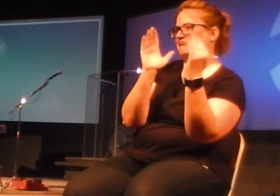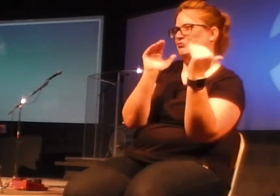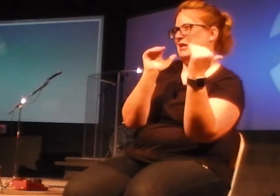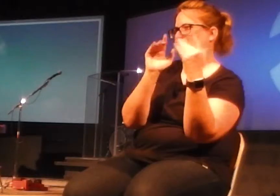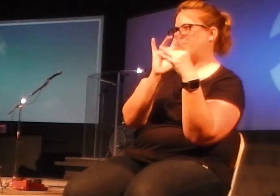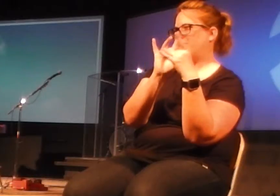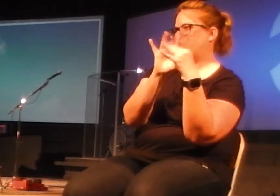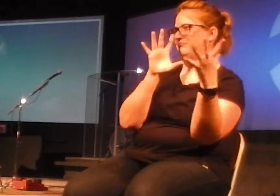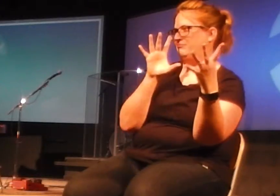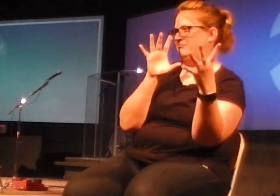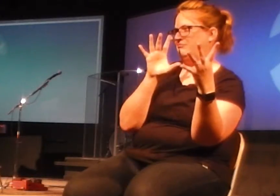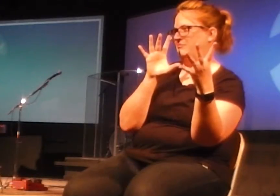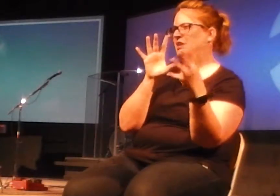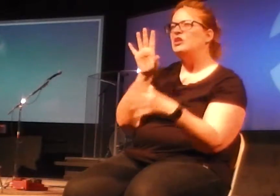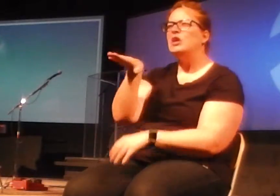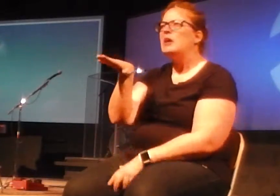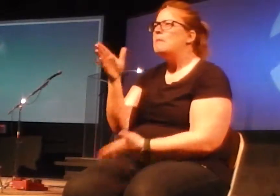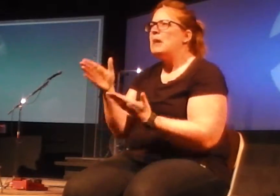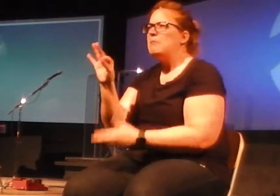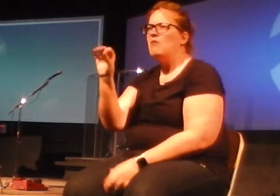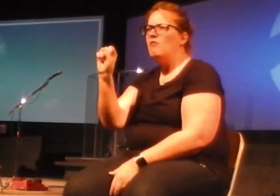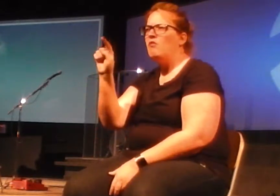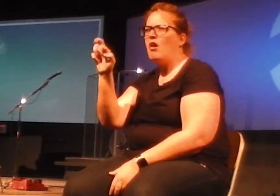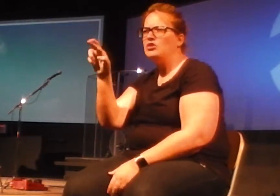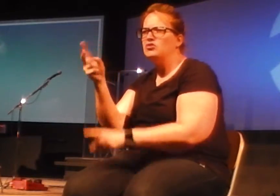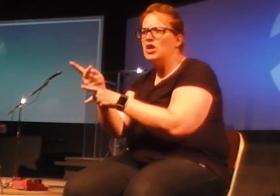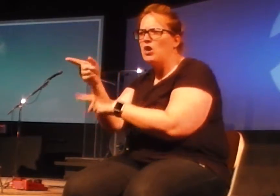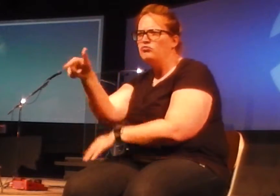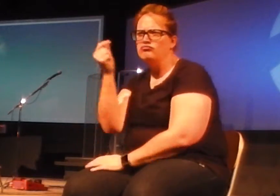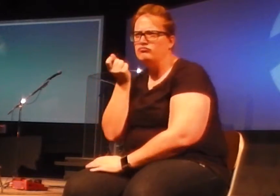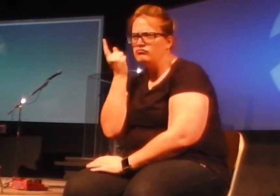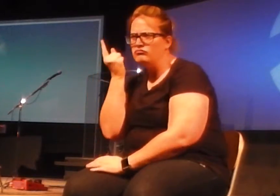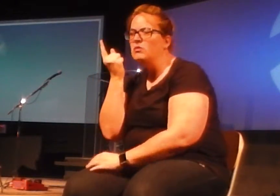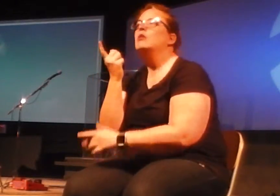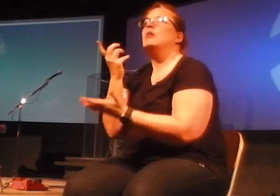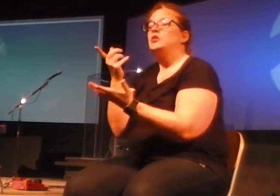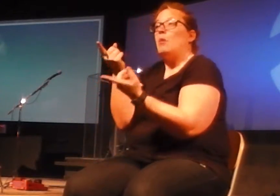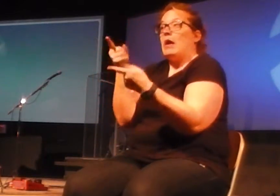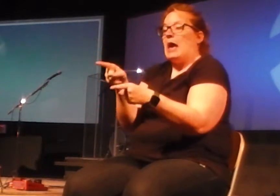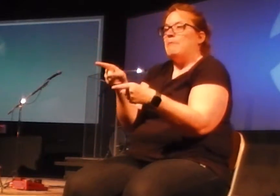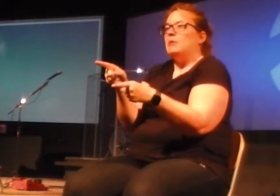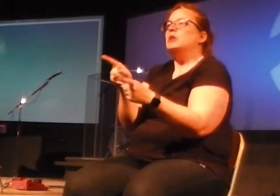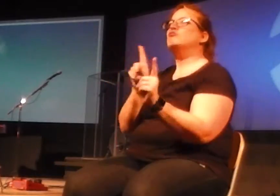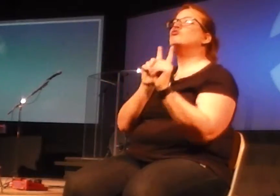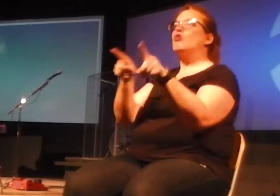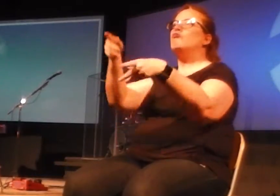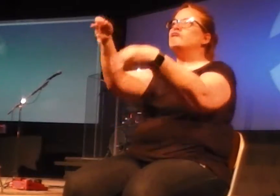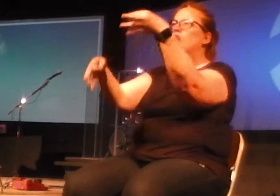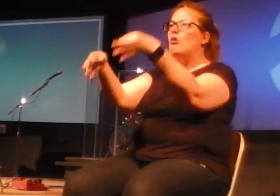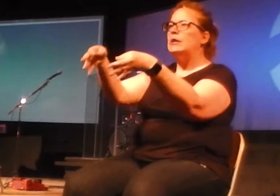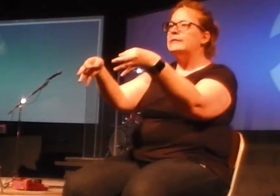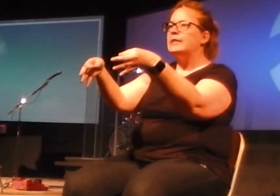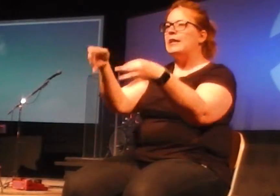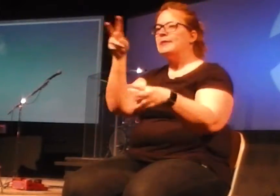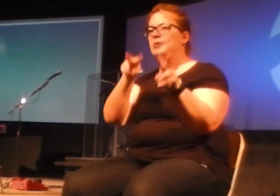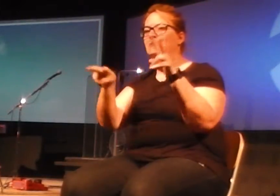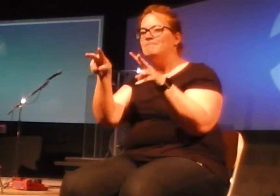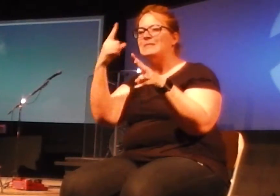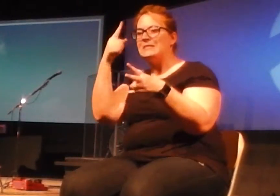If you're not familiar with the foster care system, the way it works is when the courts make a decision to terminate parental rights of a child, what